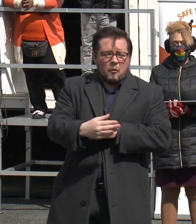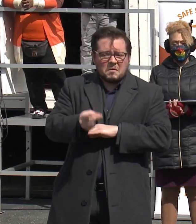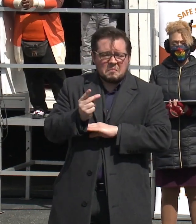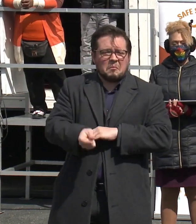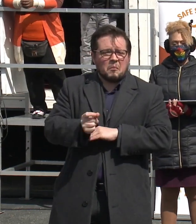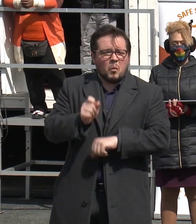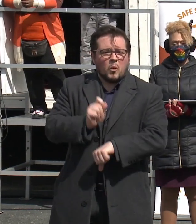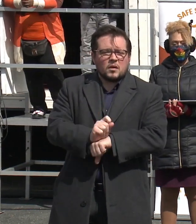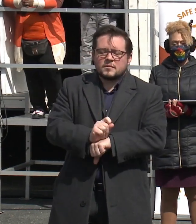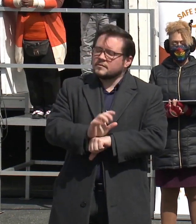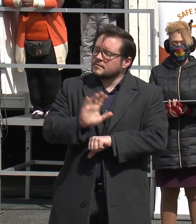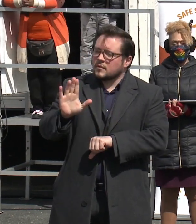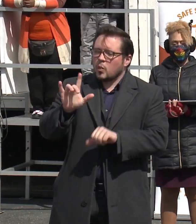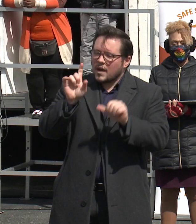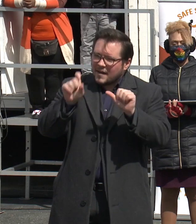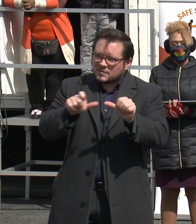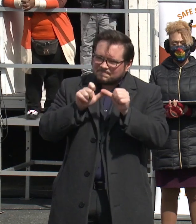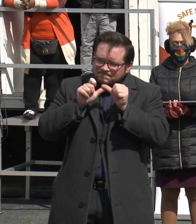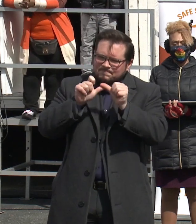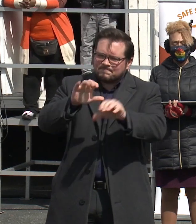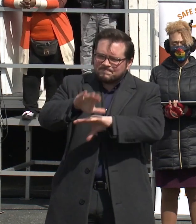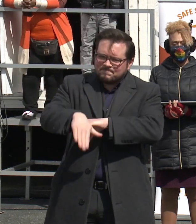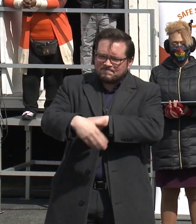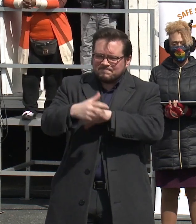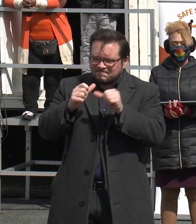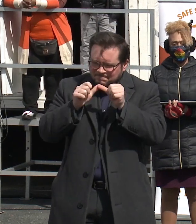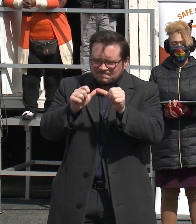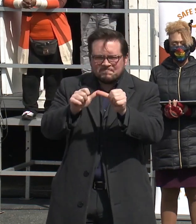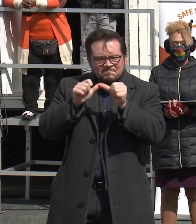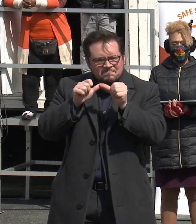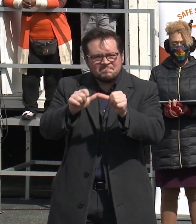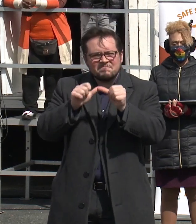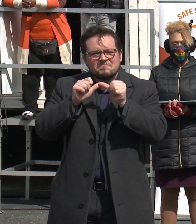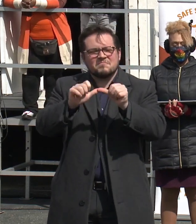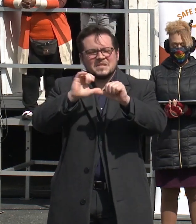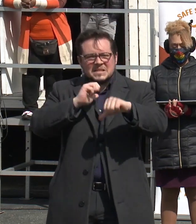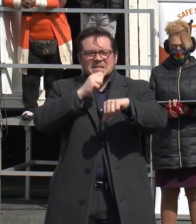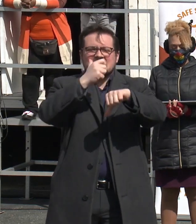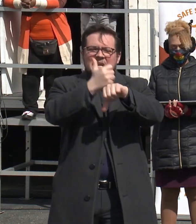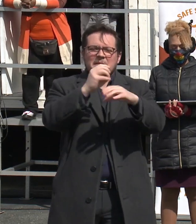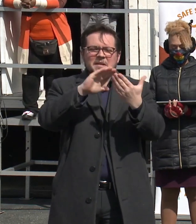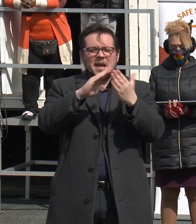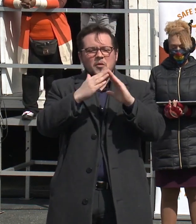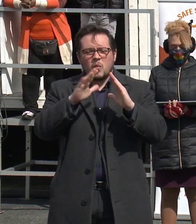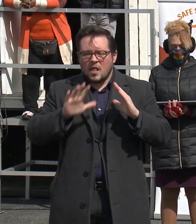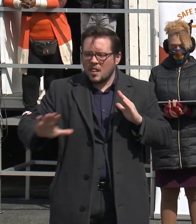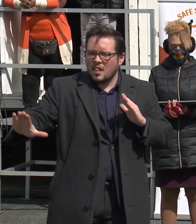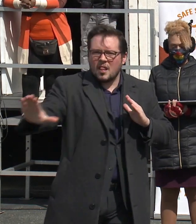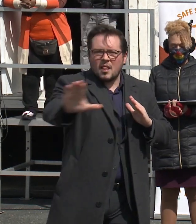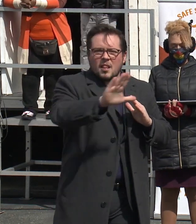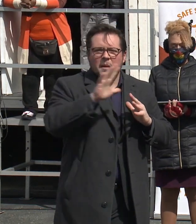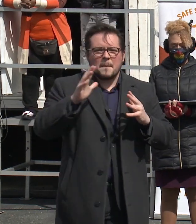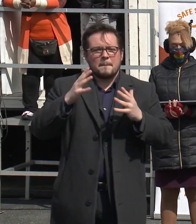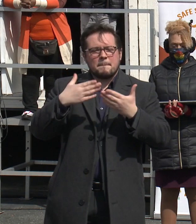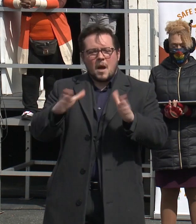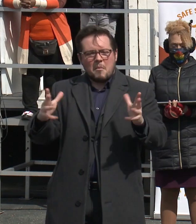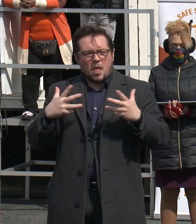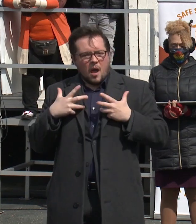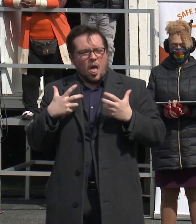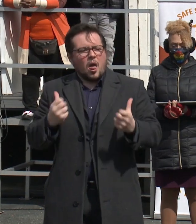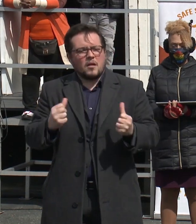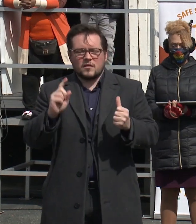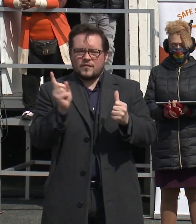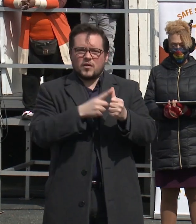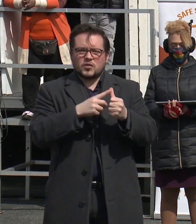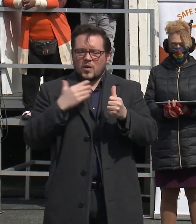we must work tirelessly to build neighborhoods where the public health of our residents come first and whether the next generation of